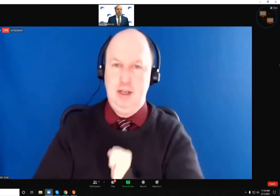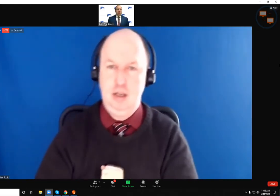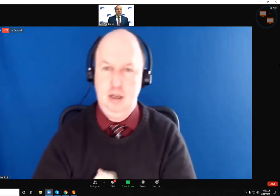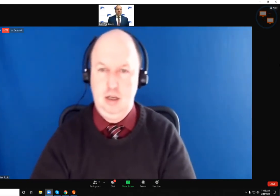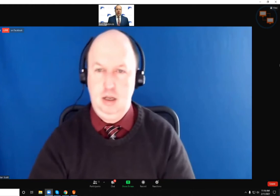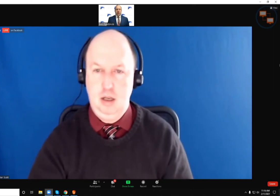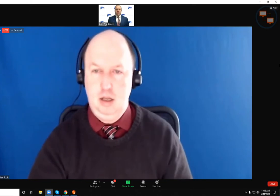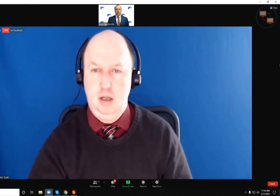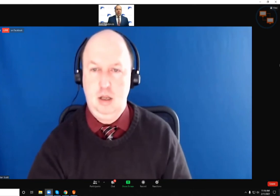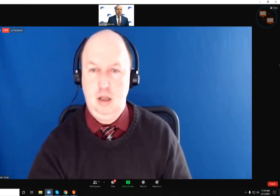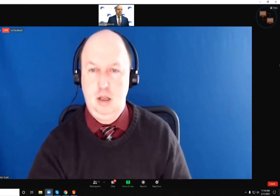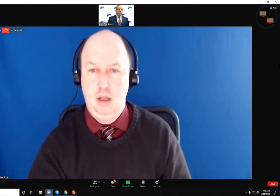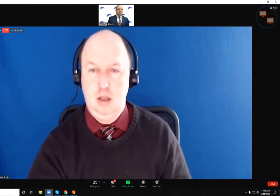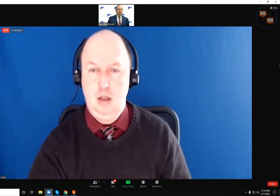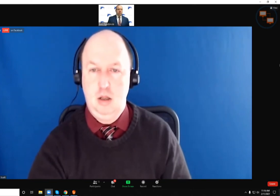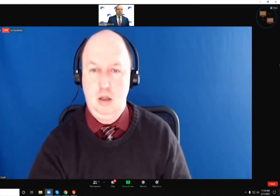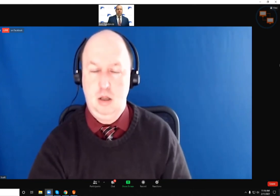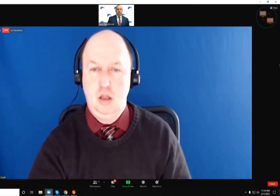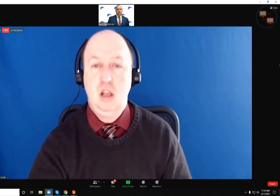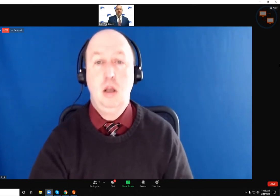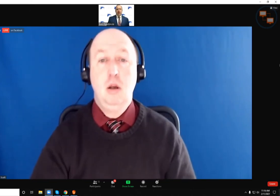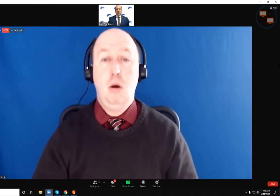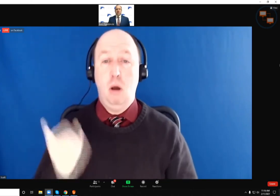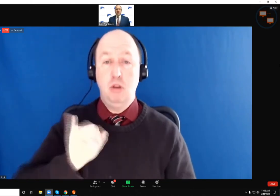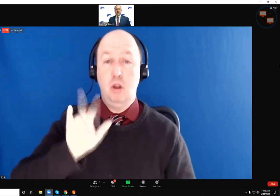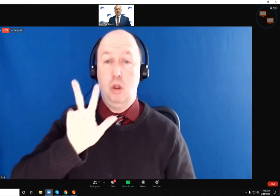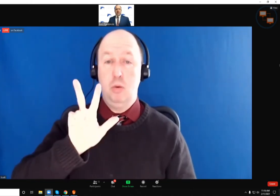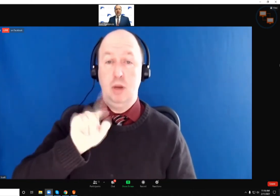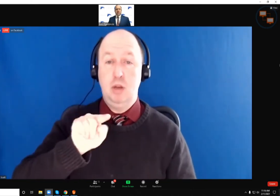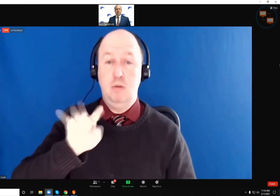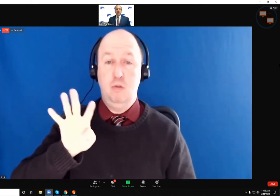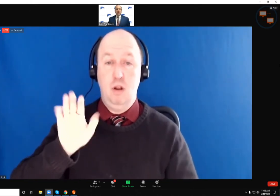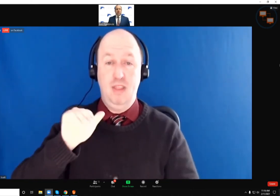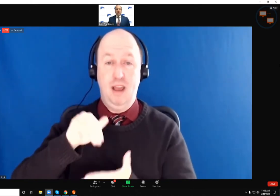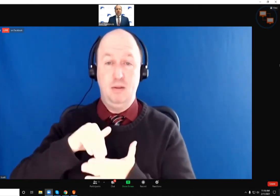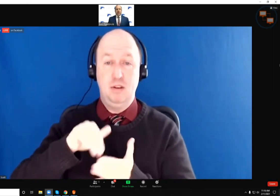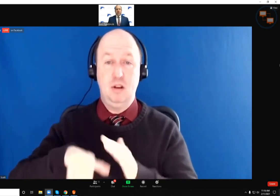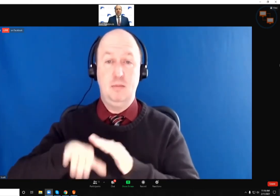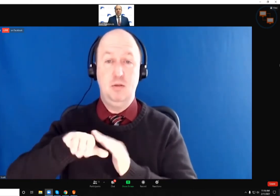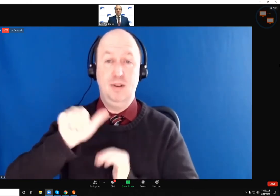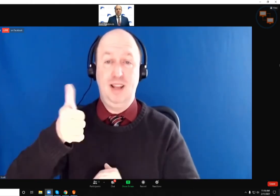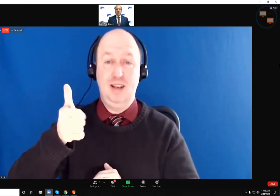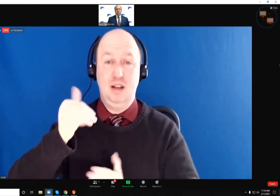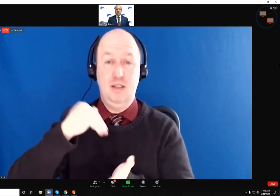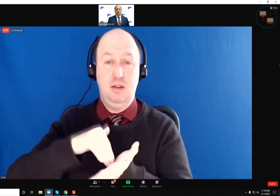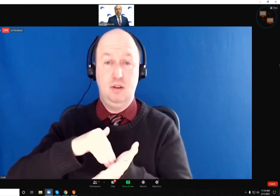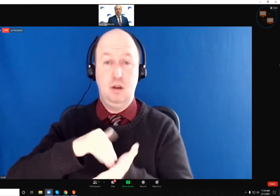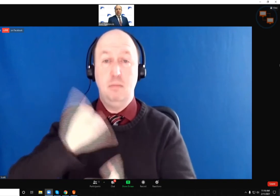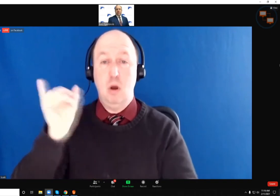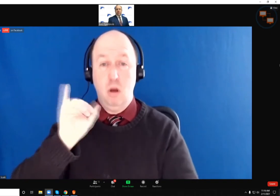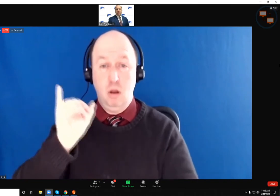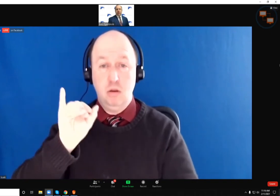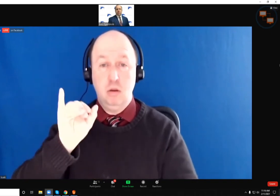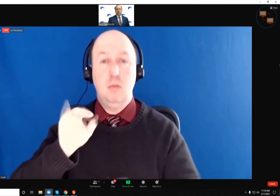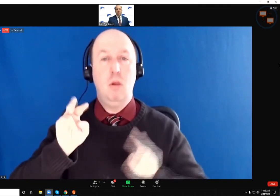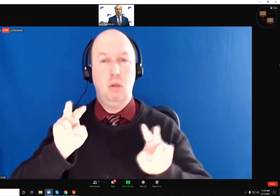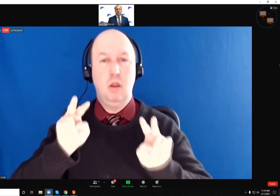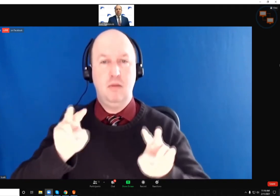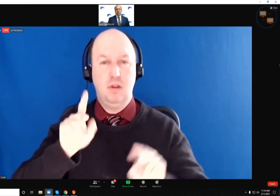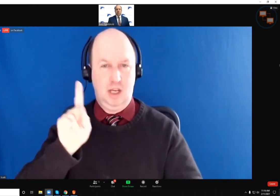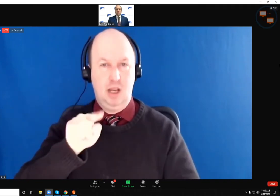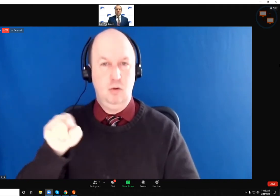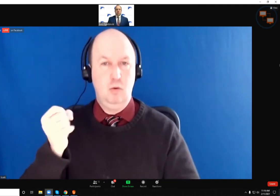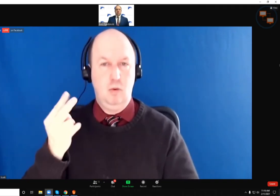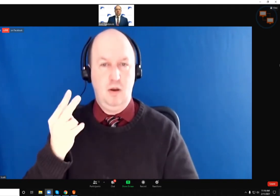We've gotten a range from, you know, 3,000, 4,000 up to 10,000. But don't forget then too, we're looking at that for the K through 12.